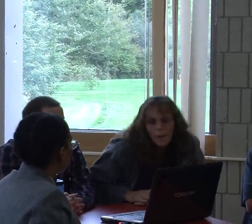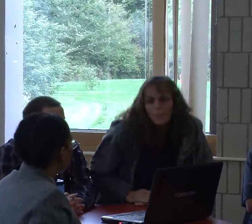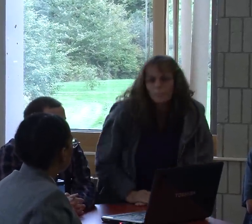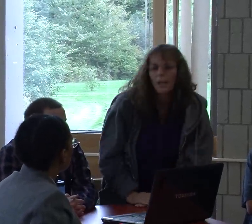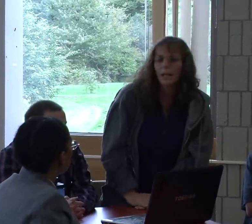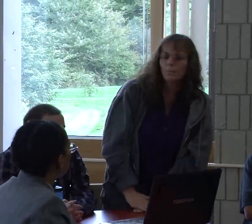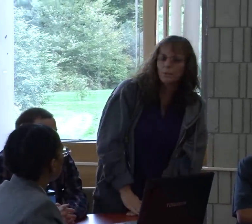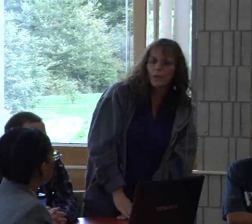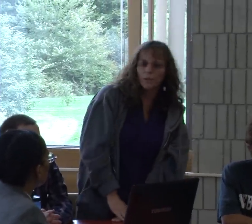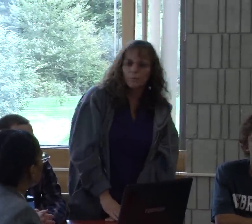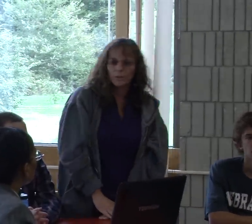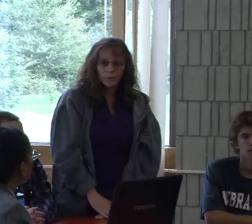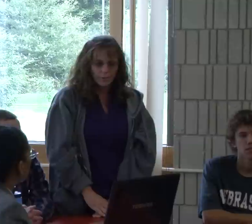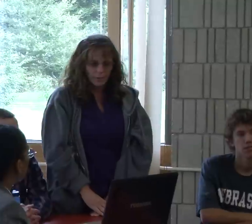My name is Alex O